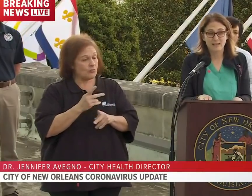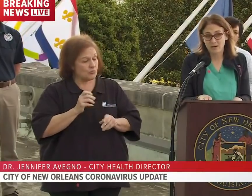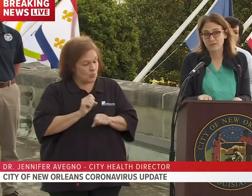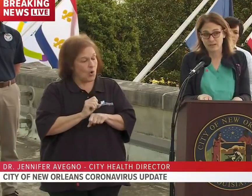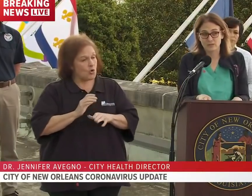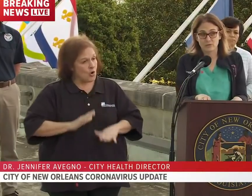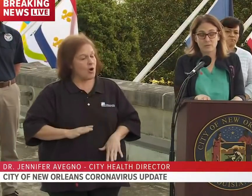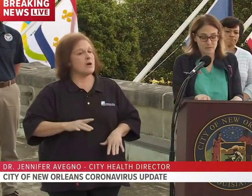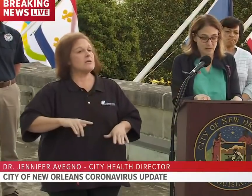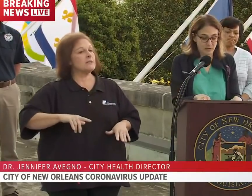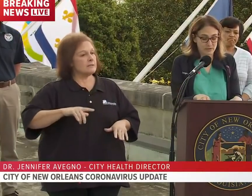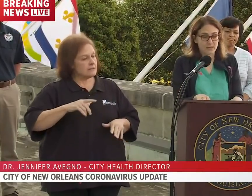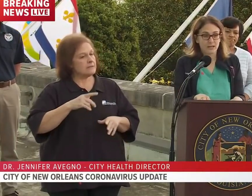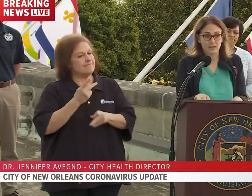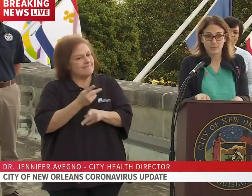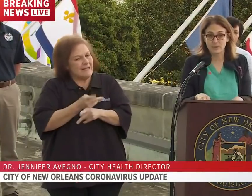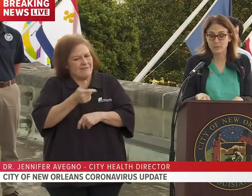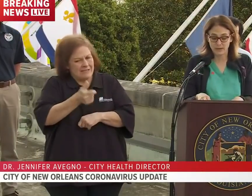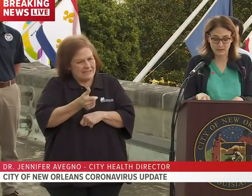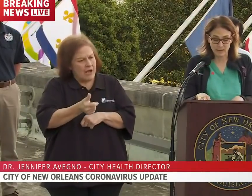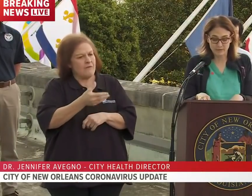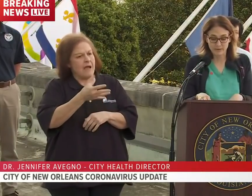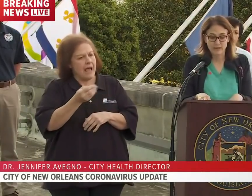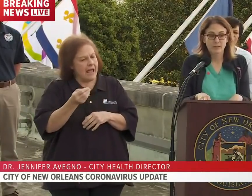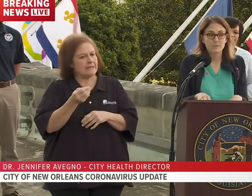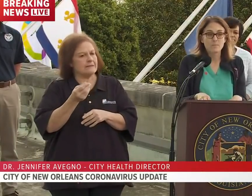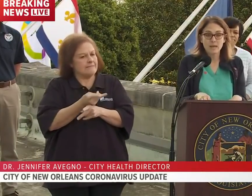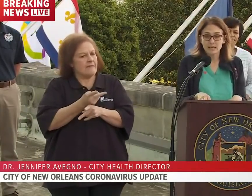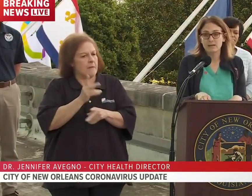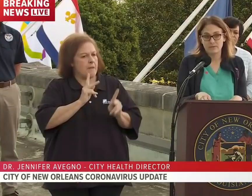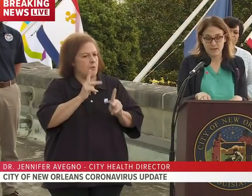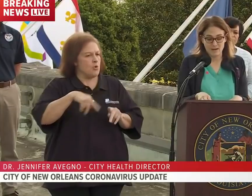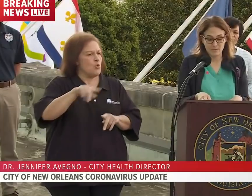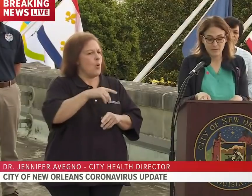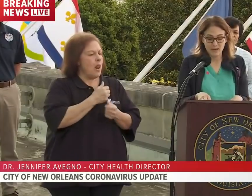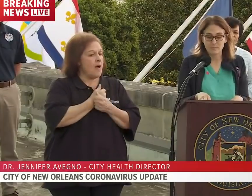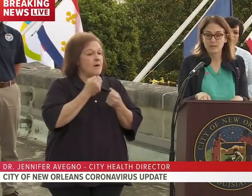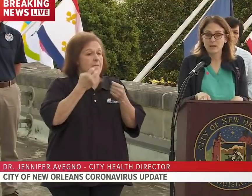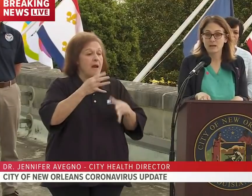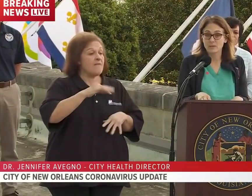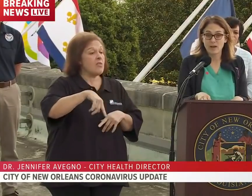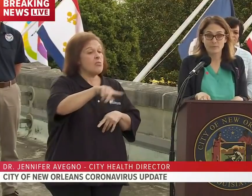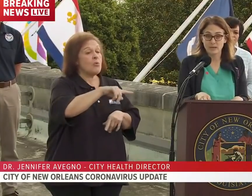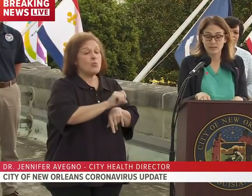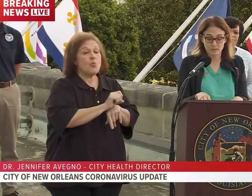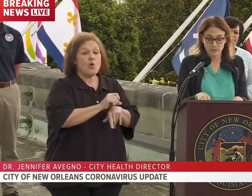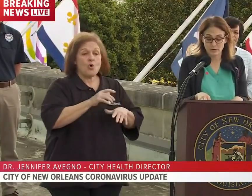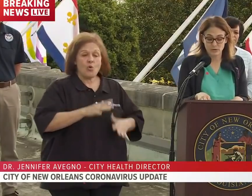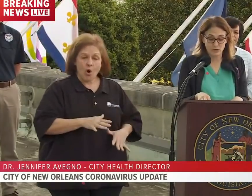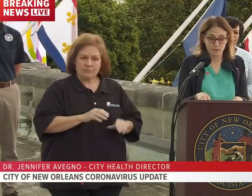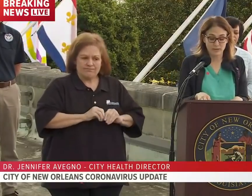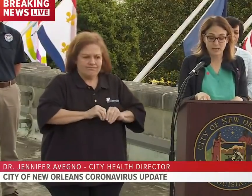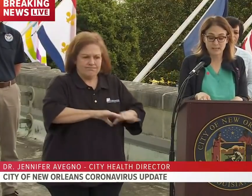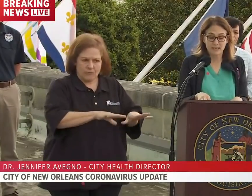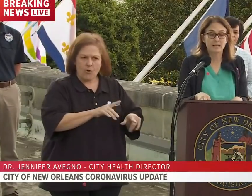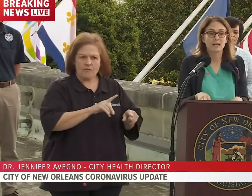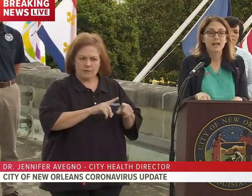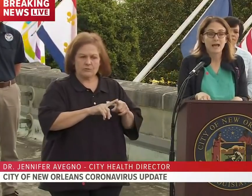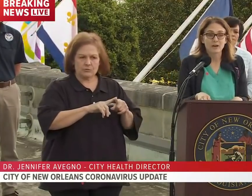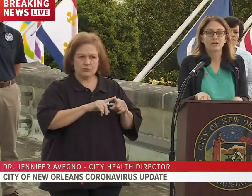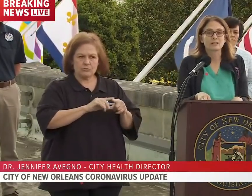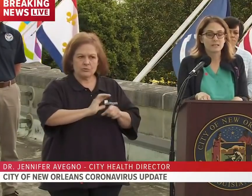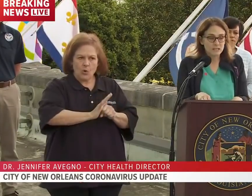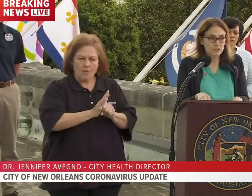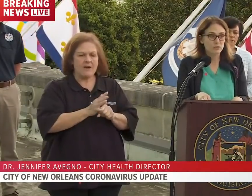great sacrifice to themselves and the people they love. Many of them have been exposed to COVID-19